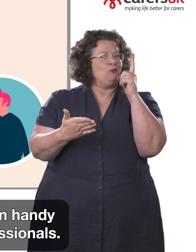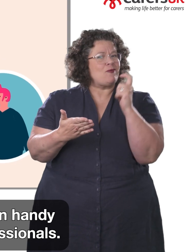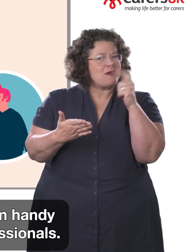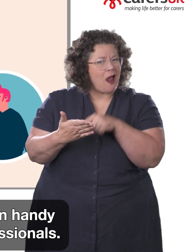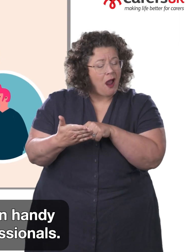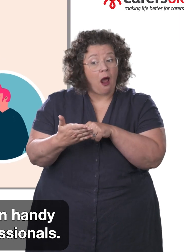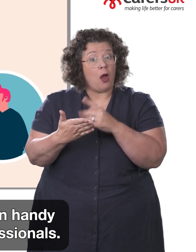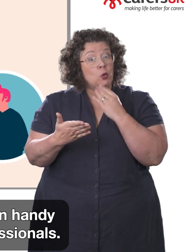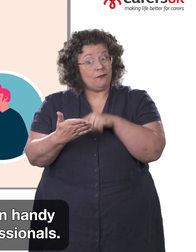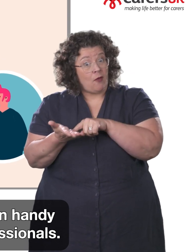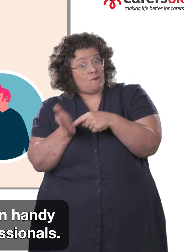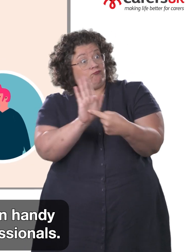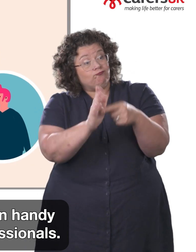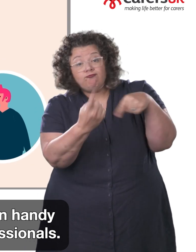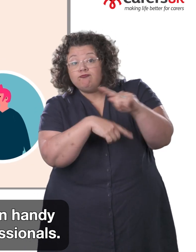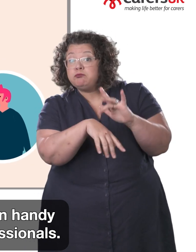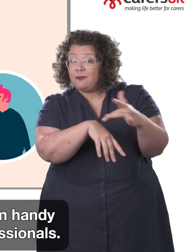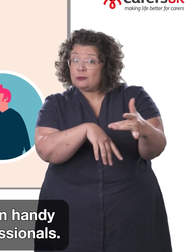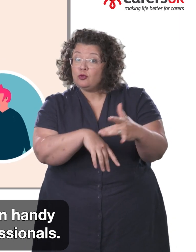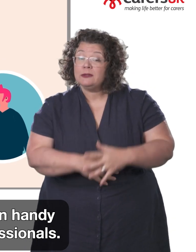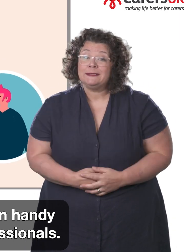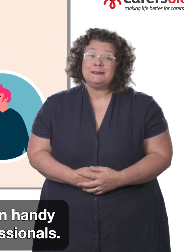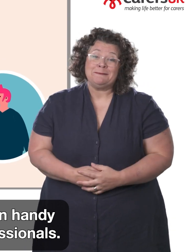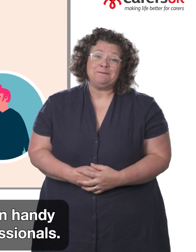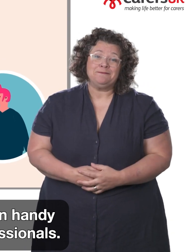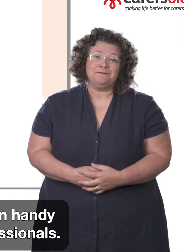This can also come in handy when talking to professionals.